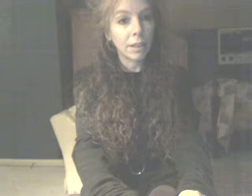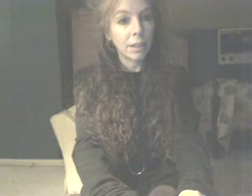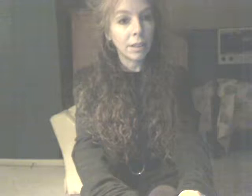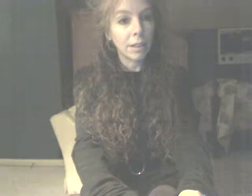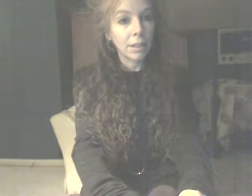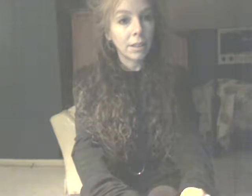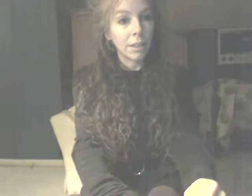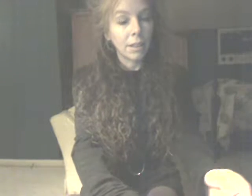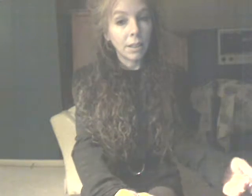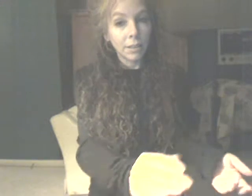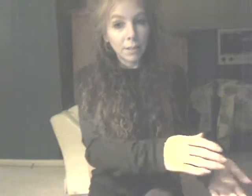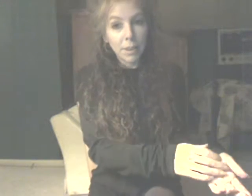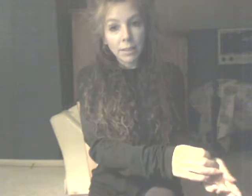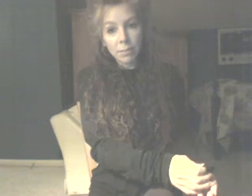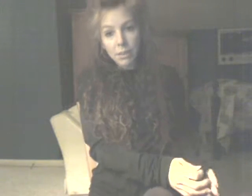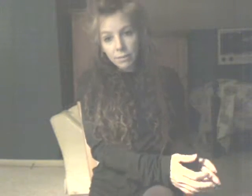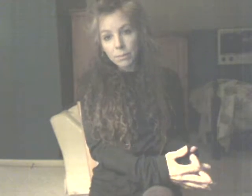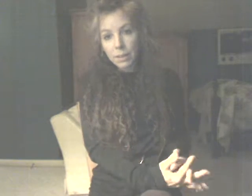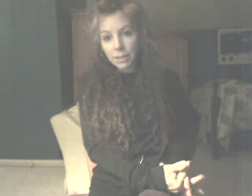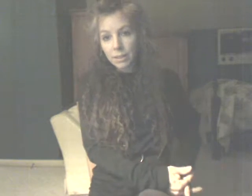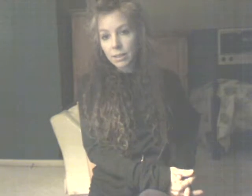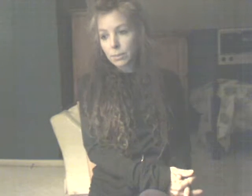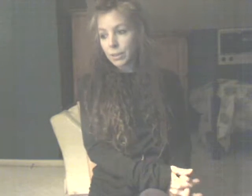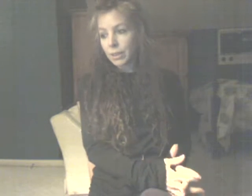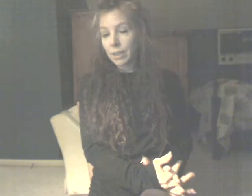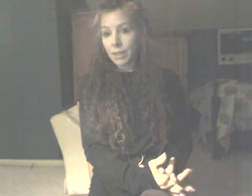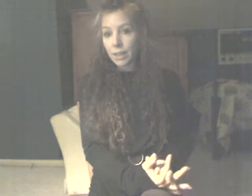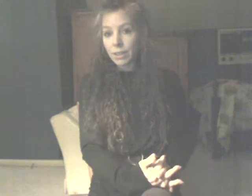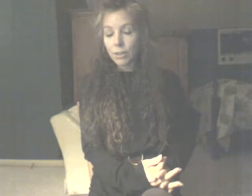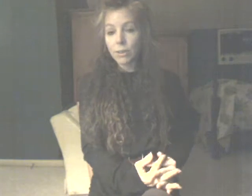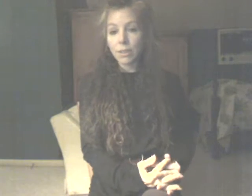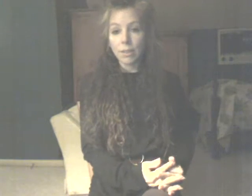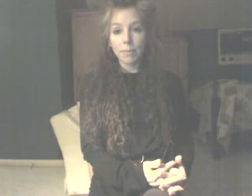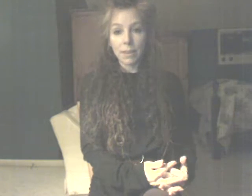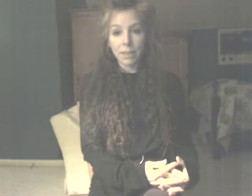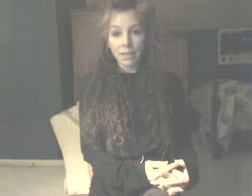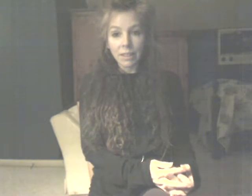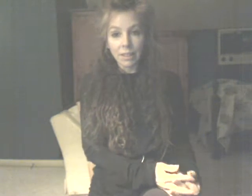All right, back to being verbalist this morning. I actually want to talk about cynical.